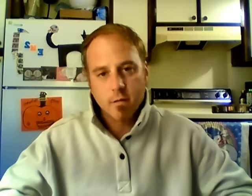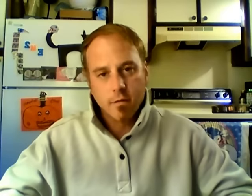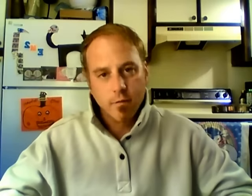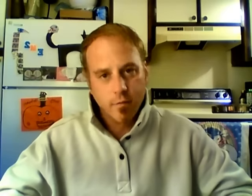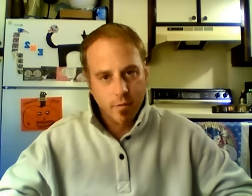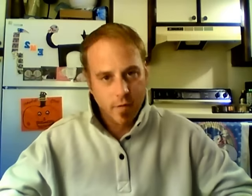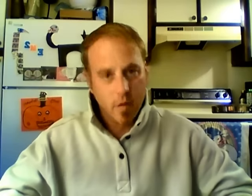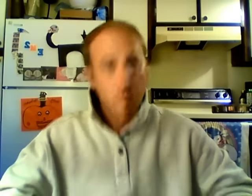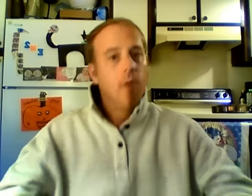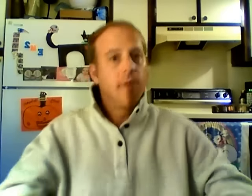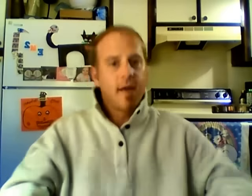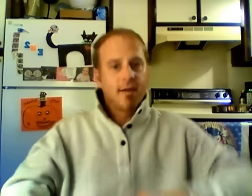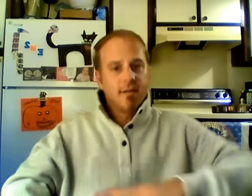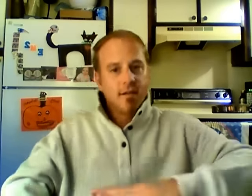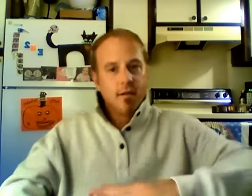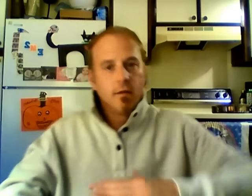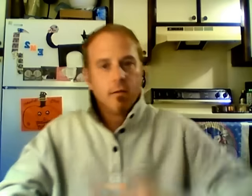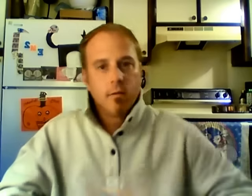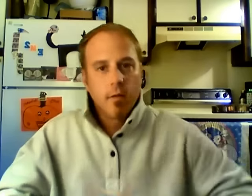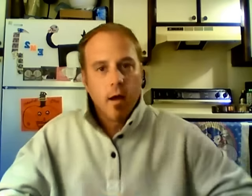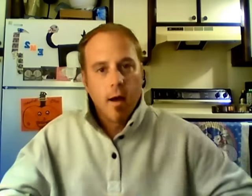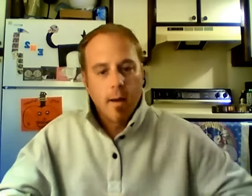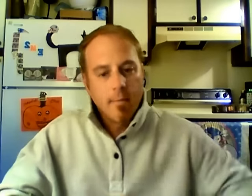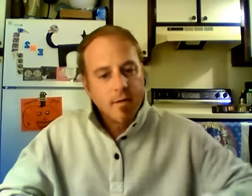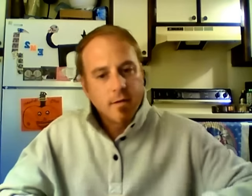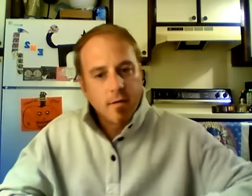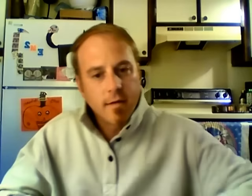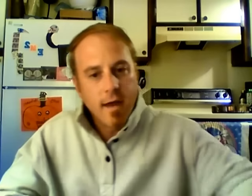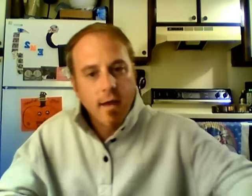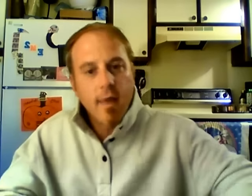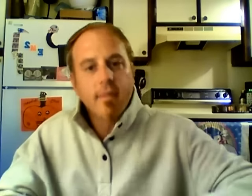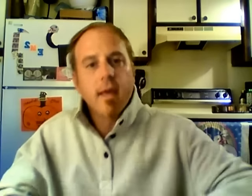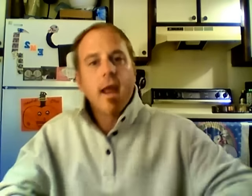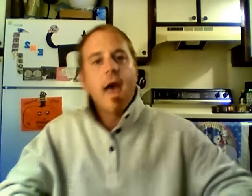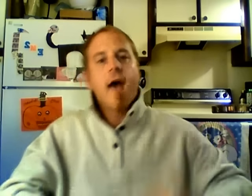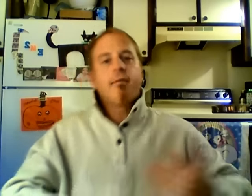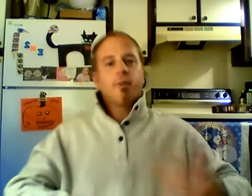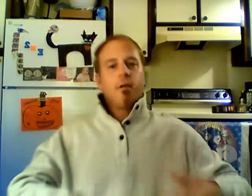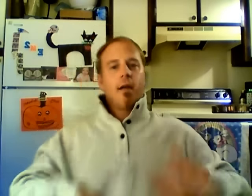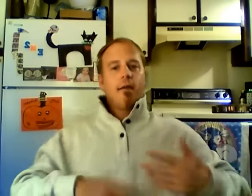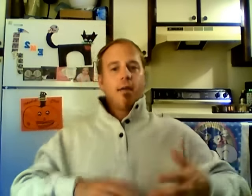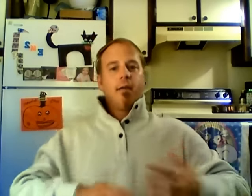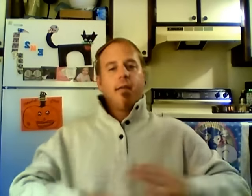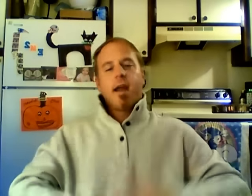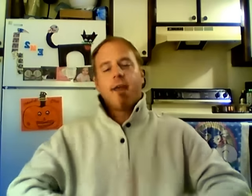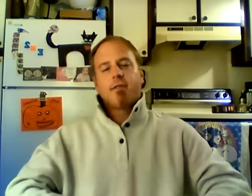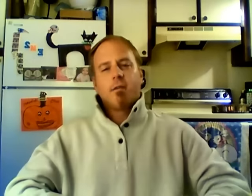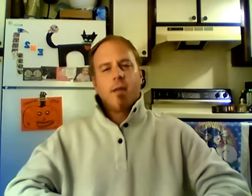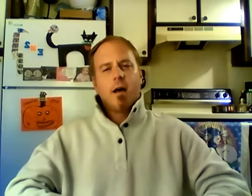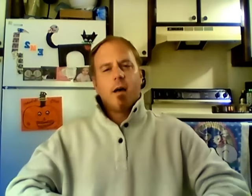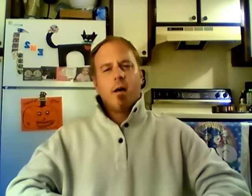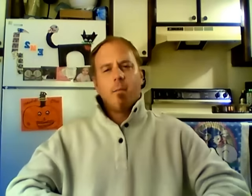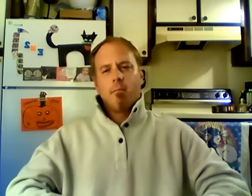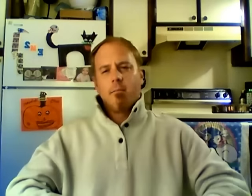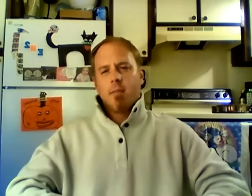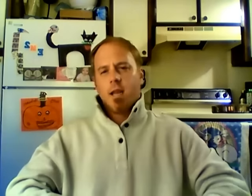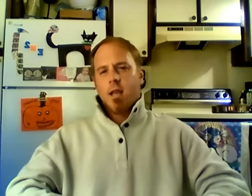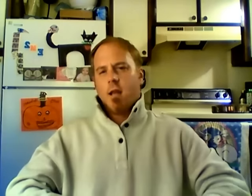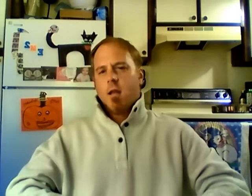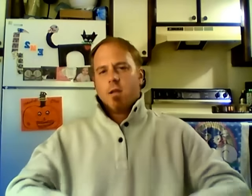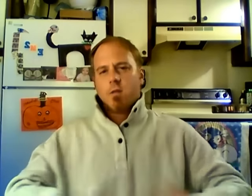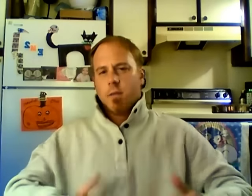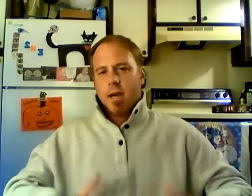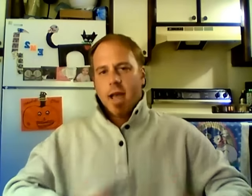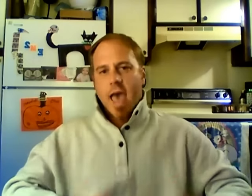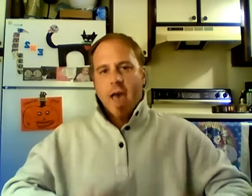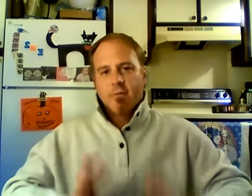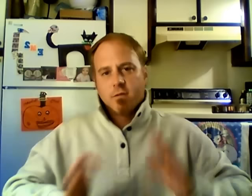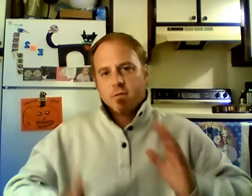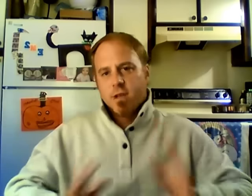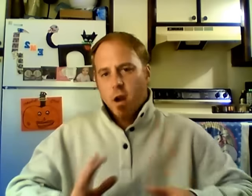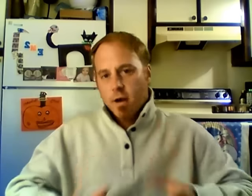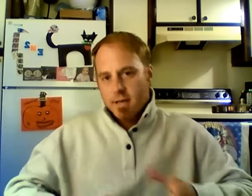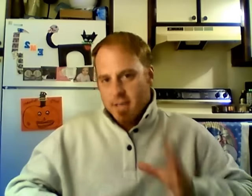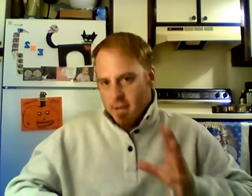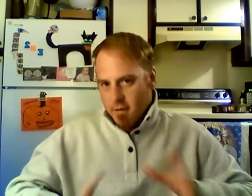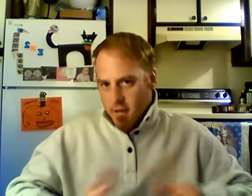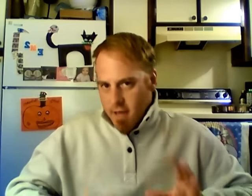Absolutely real. But yes. So yeah. And then after about a minute to a minute and a half, it was really hard to tell